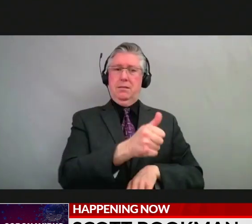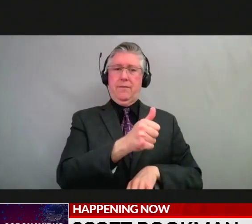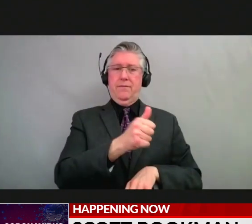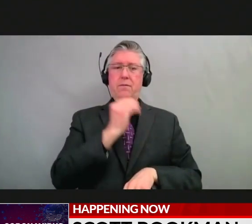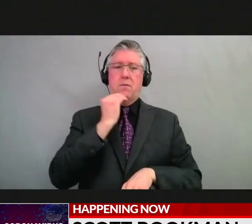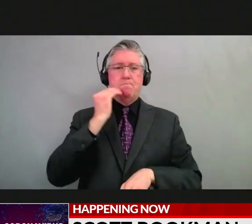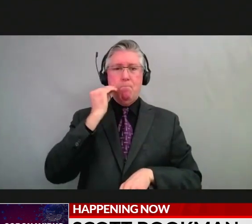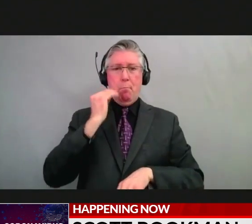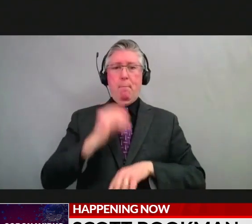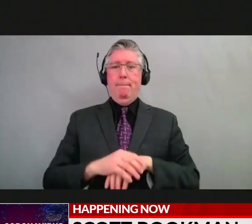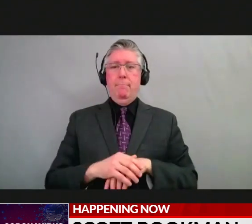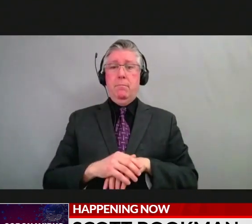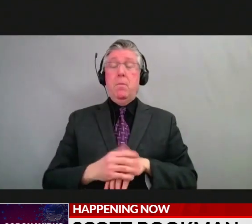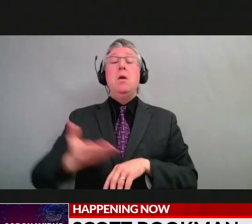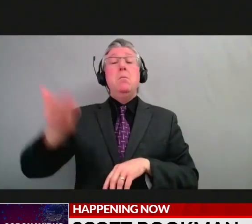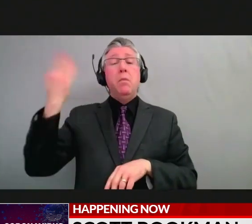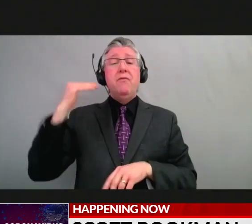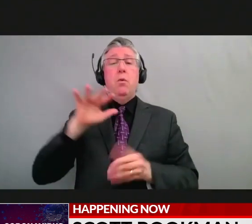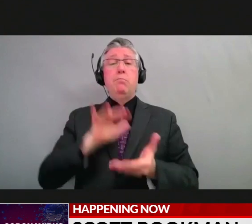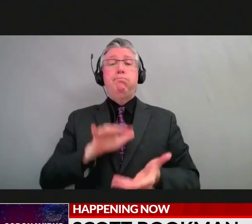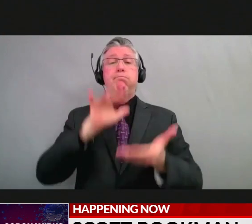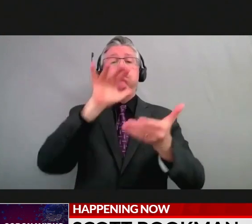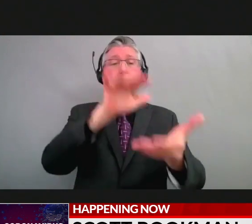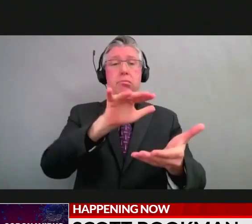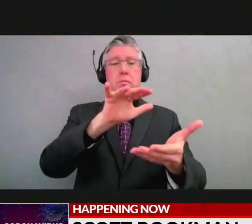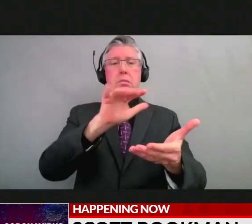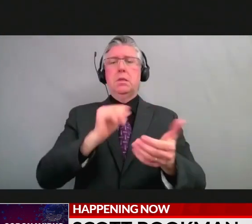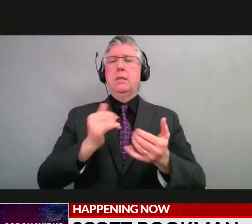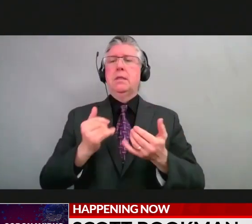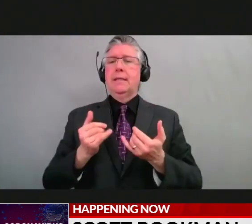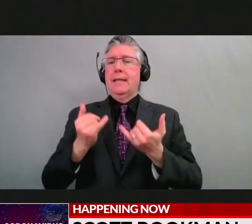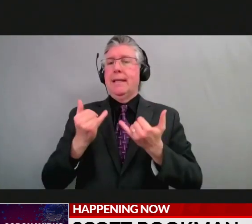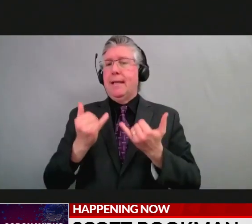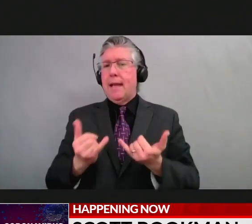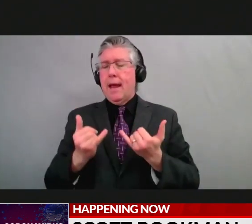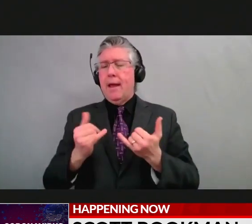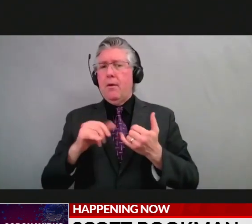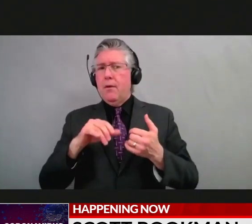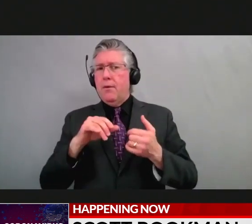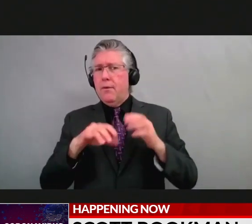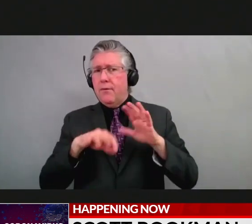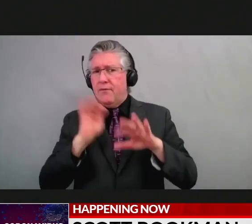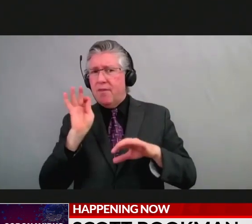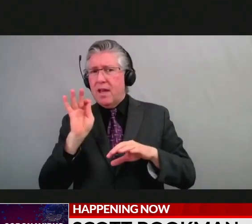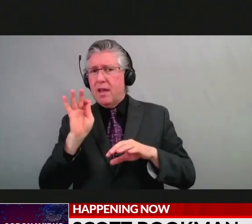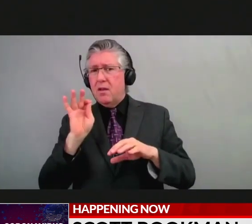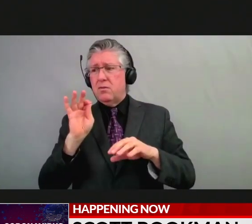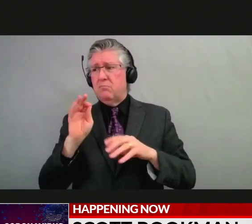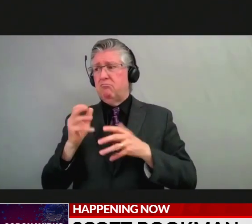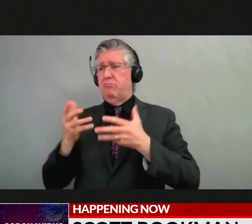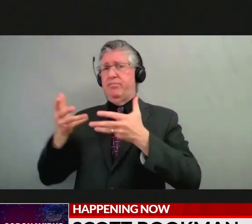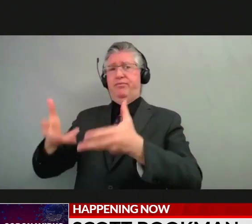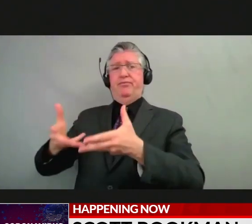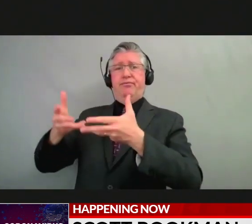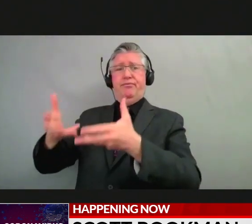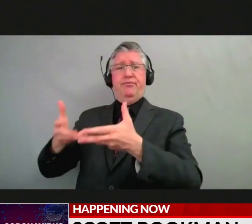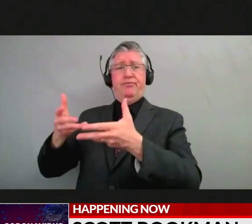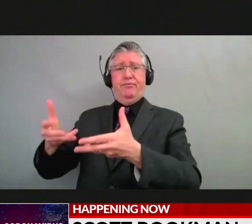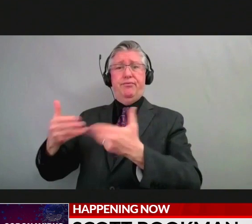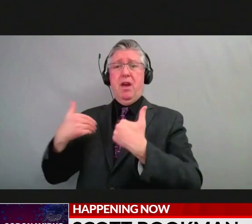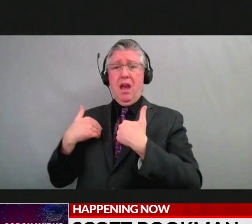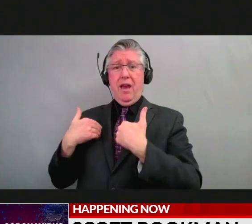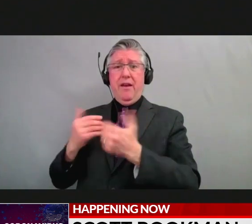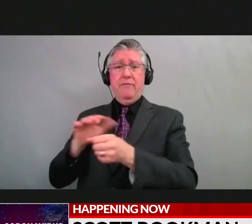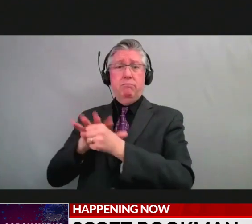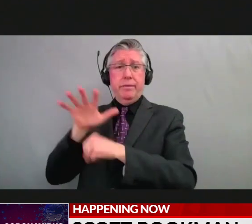out a larger amount. What we also know now is that we have a large amount available. And so people do have the